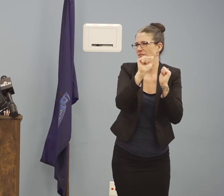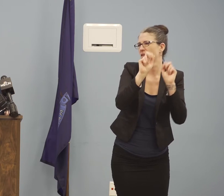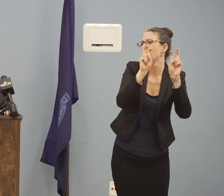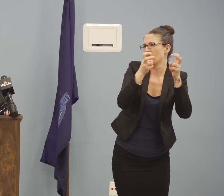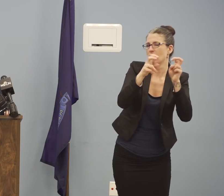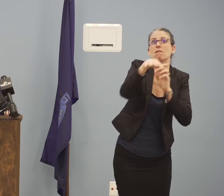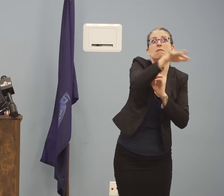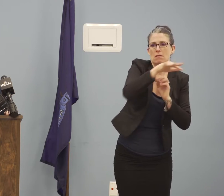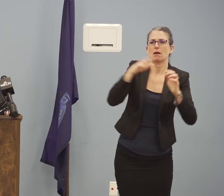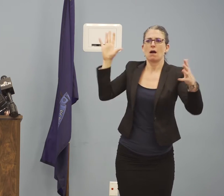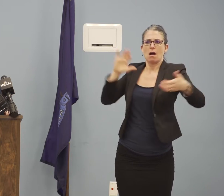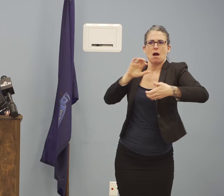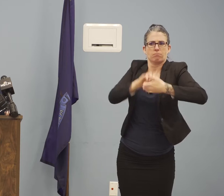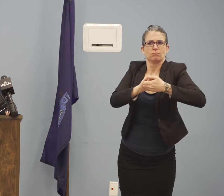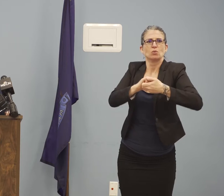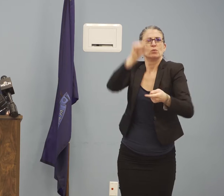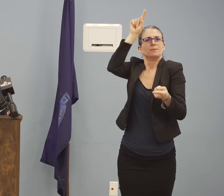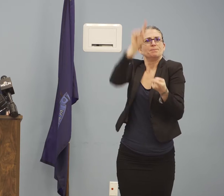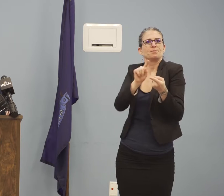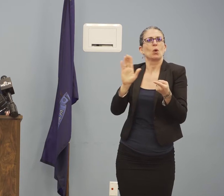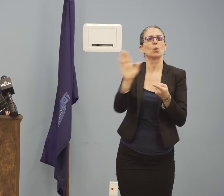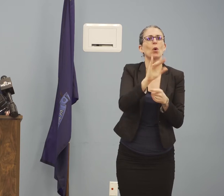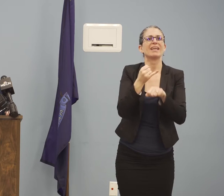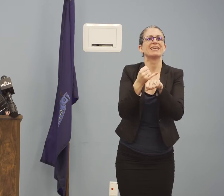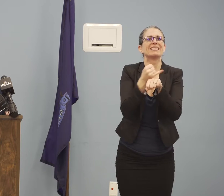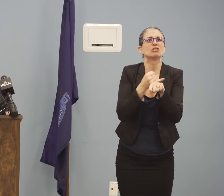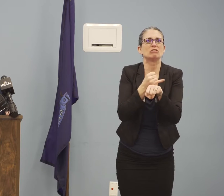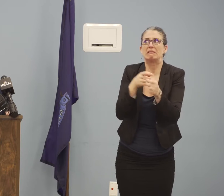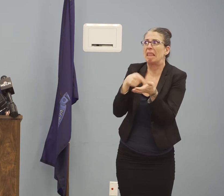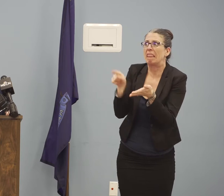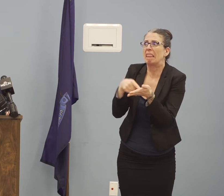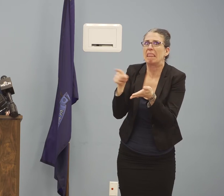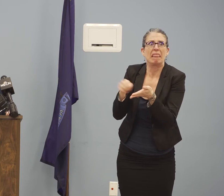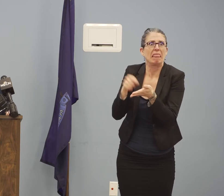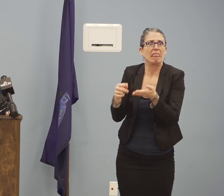interest loans for people affected by the COVID-19 outbreak.